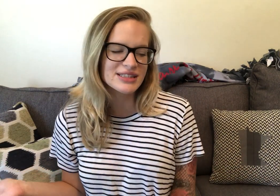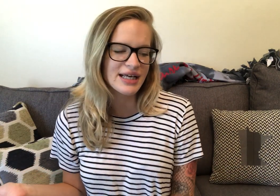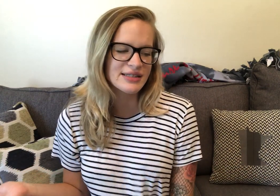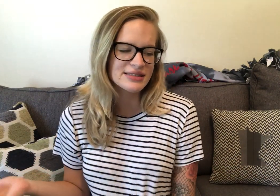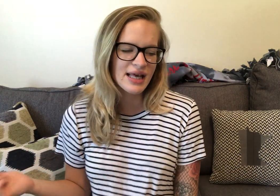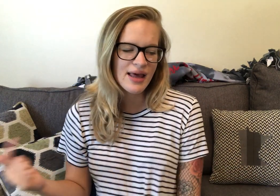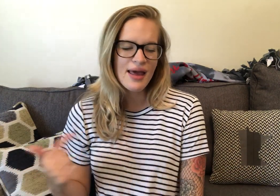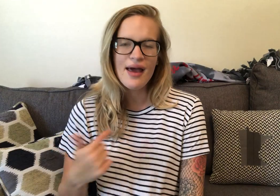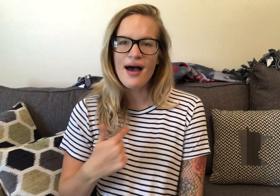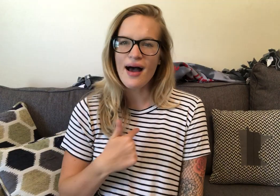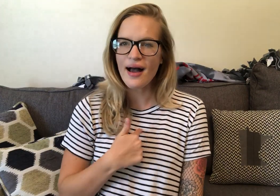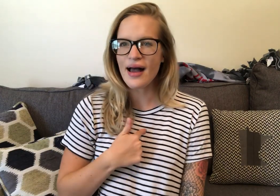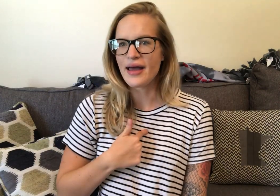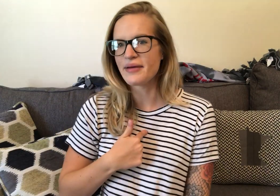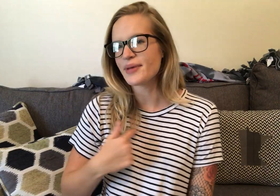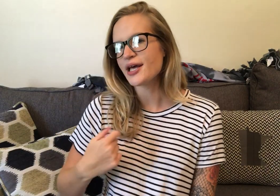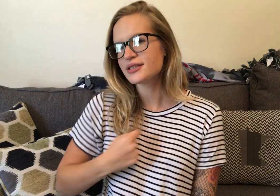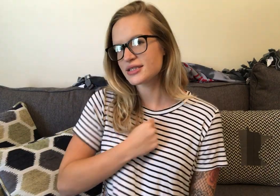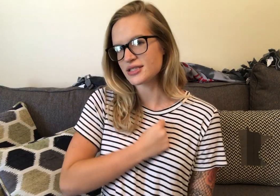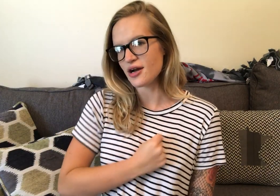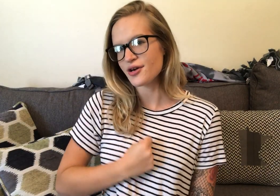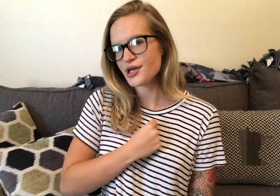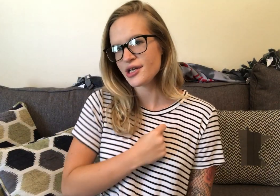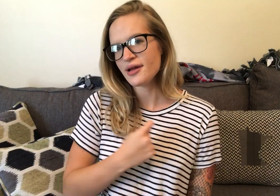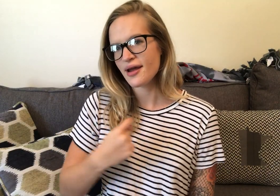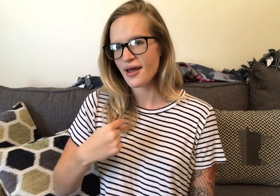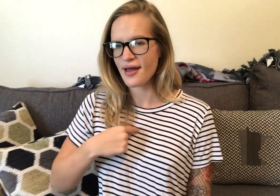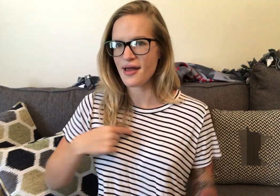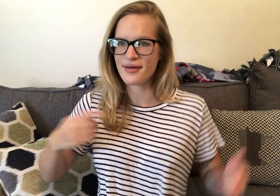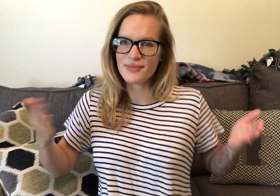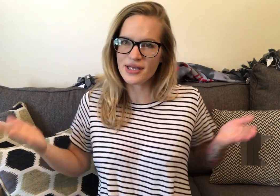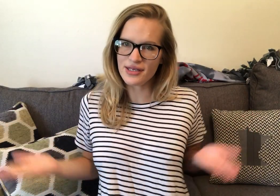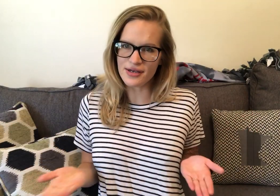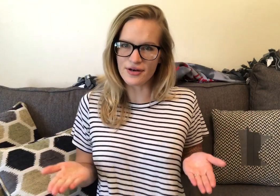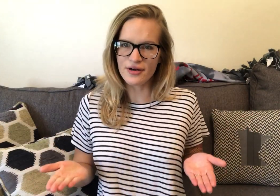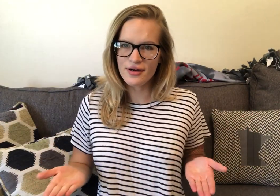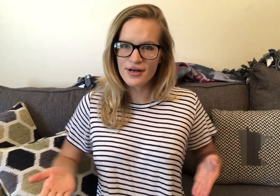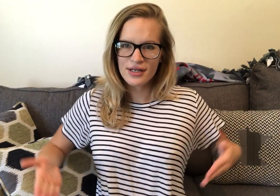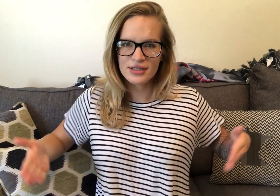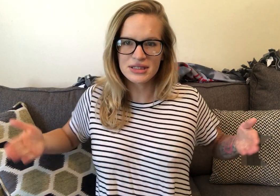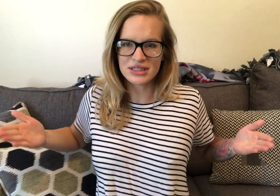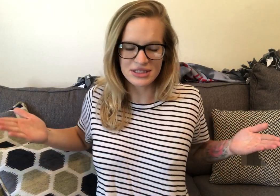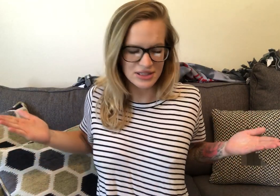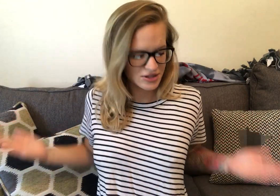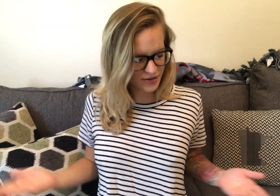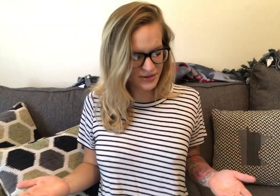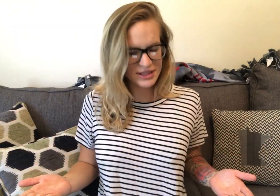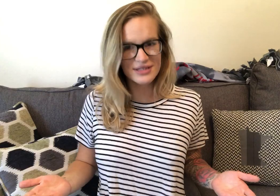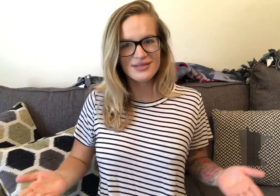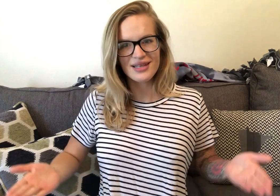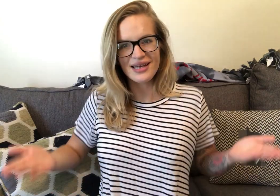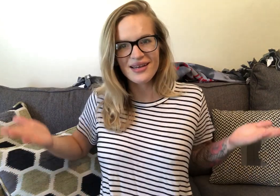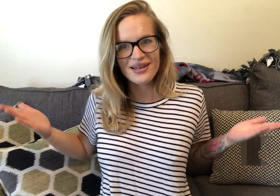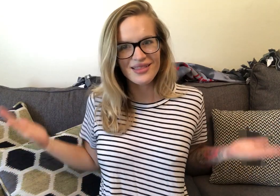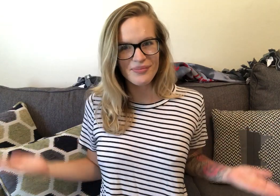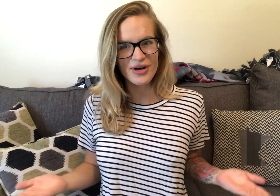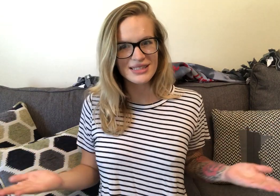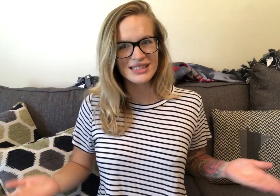Which says. I'm. Sorry. I'm. Here. This just shows. Like. The present.